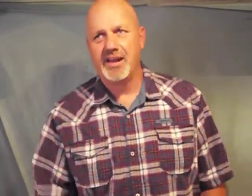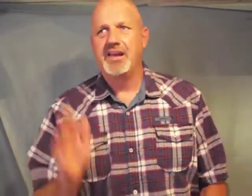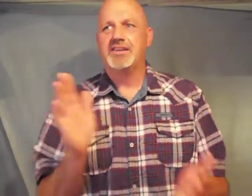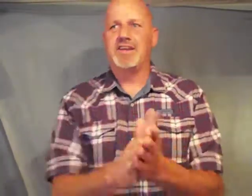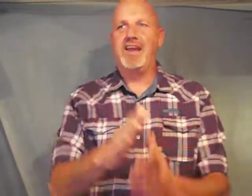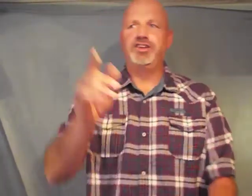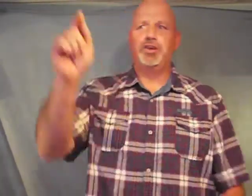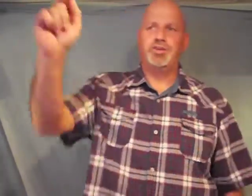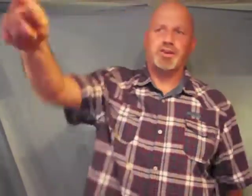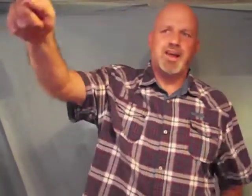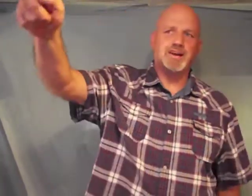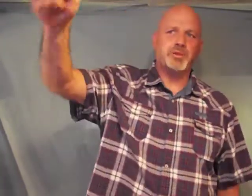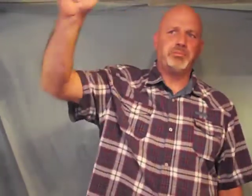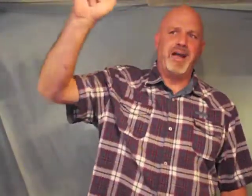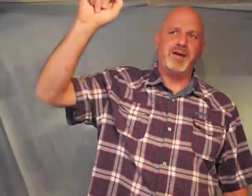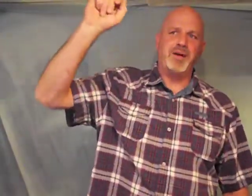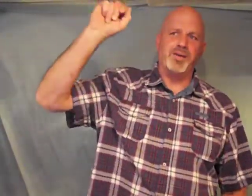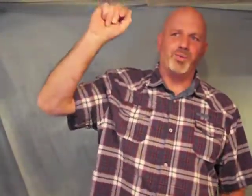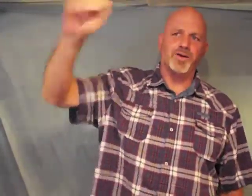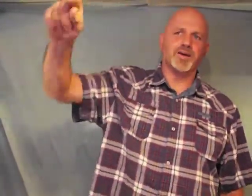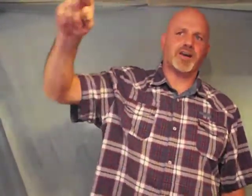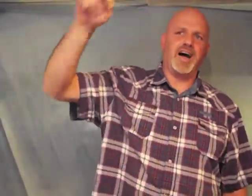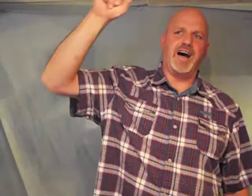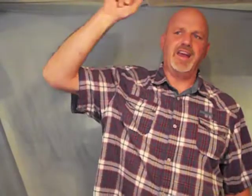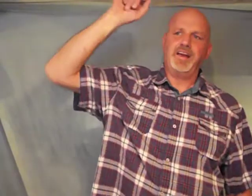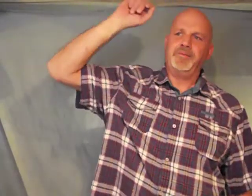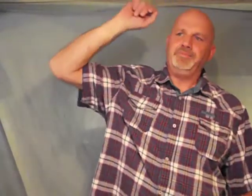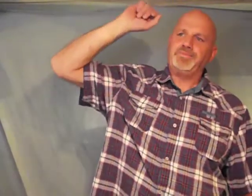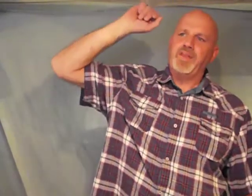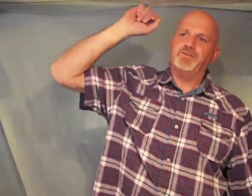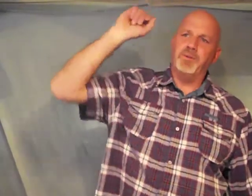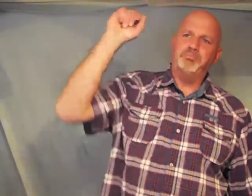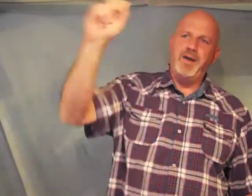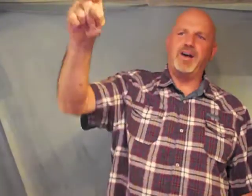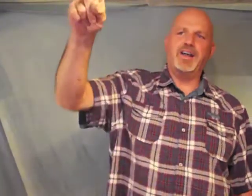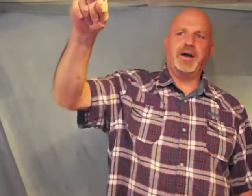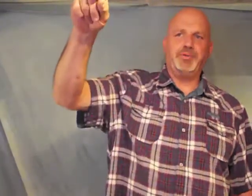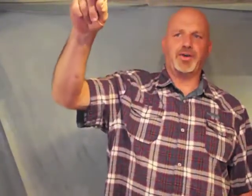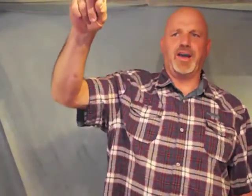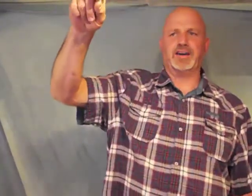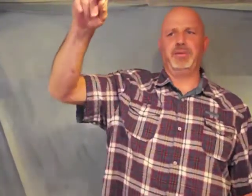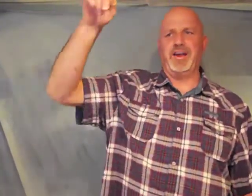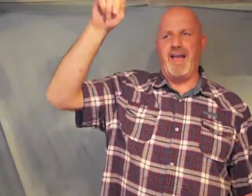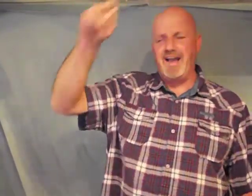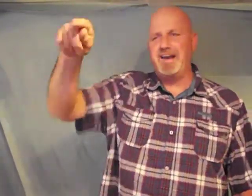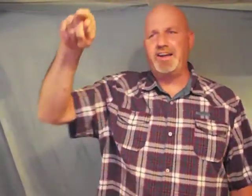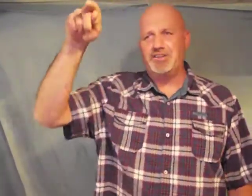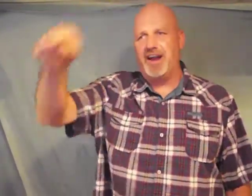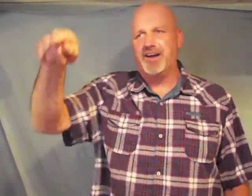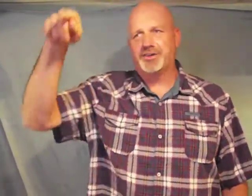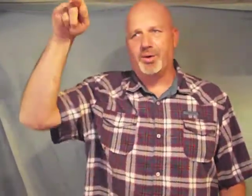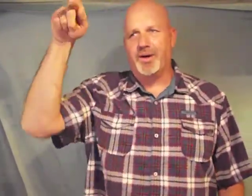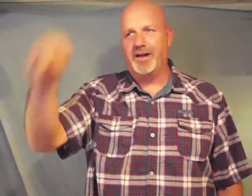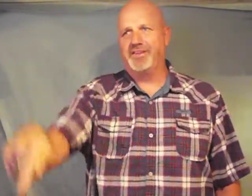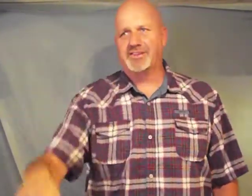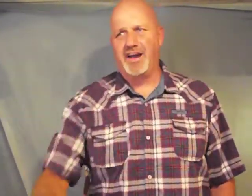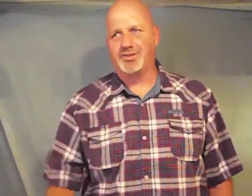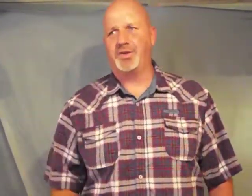Satan you and your kingdom are bound by the word of God from building up your kingdom in any territory of this country